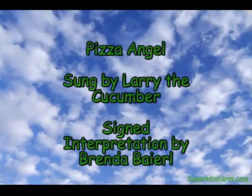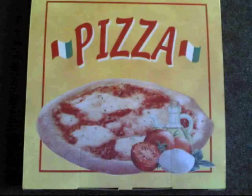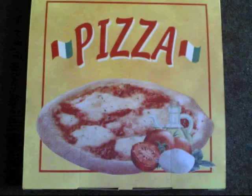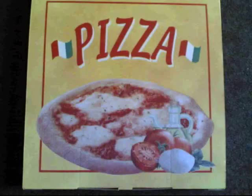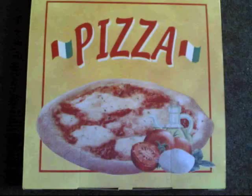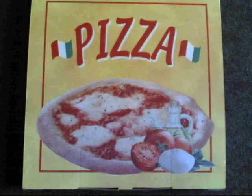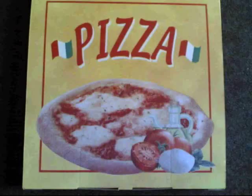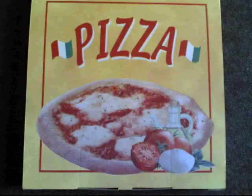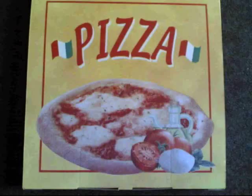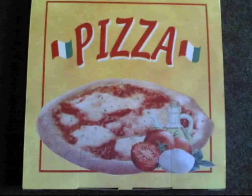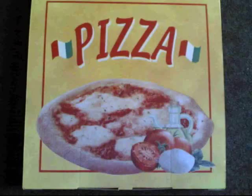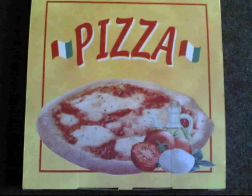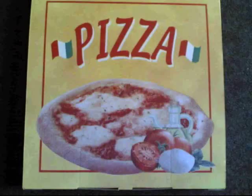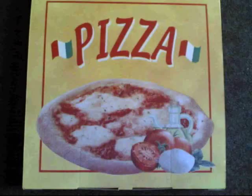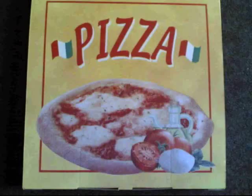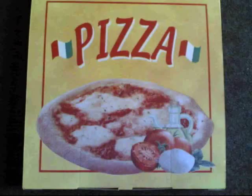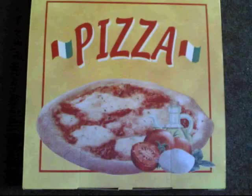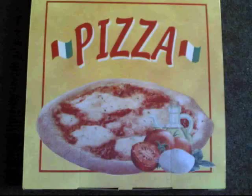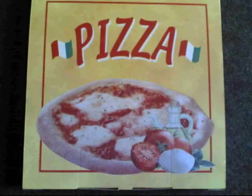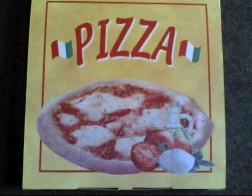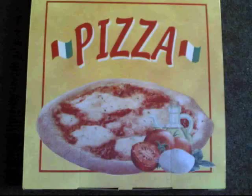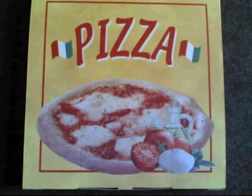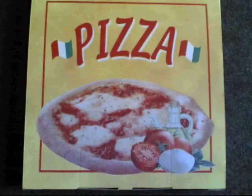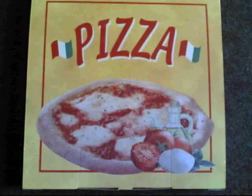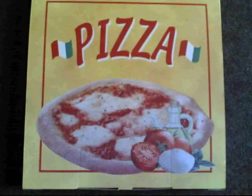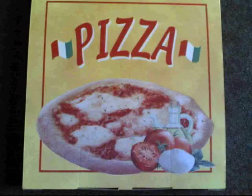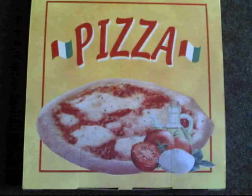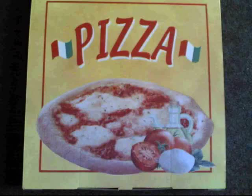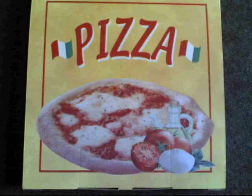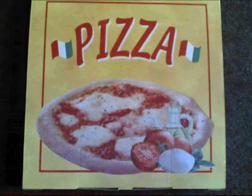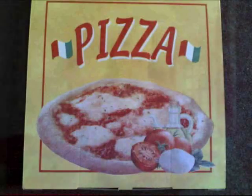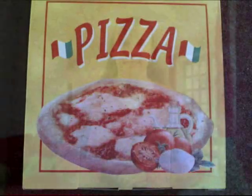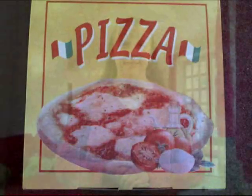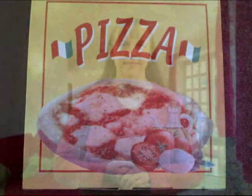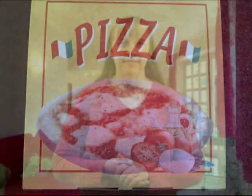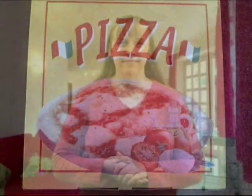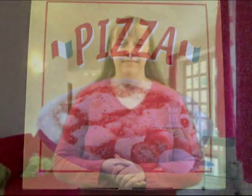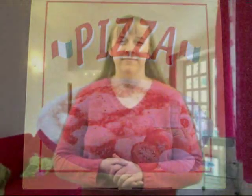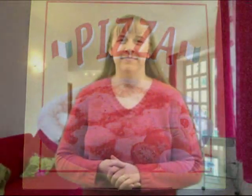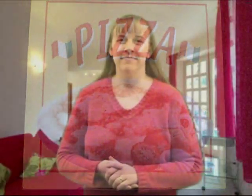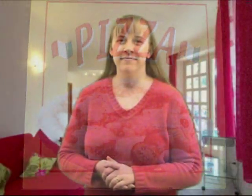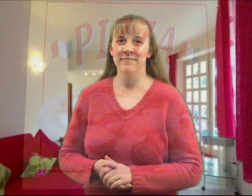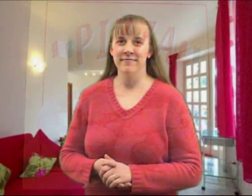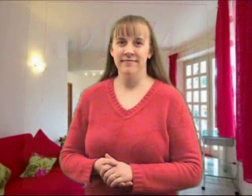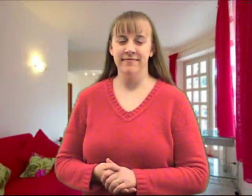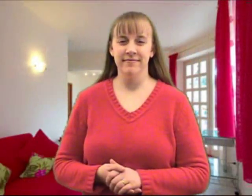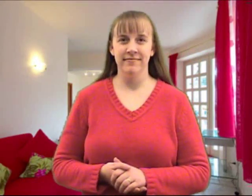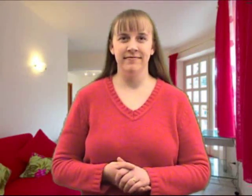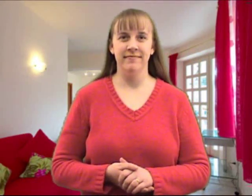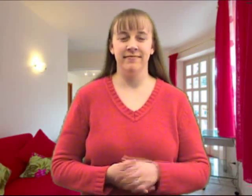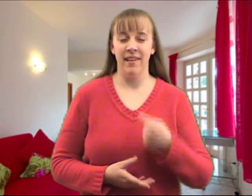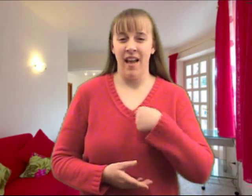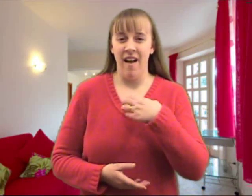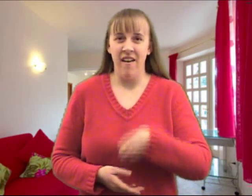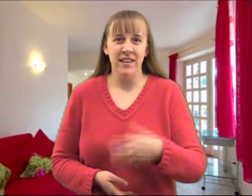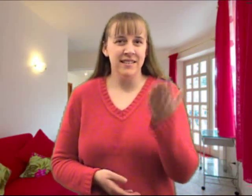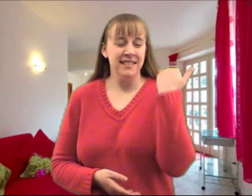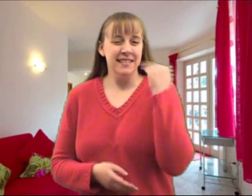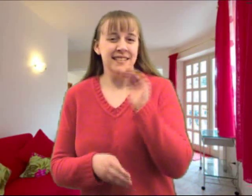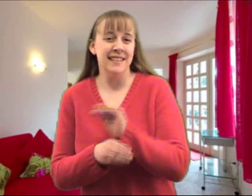And now it's time for Silly Songs with Letty, the part of the show where Letty comes out and sings a silly song. Got the munchies on that fateful night,